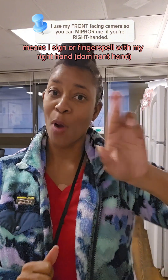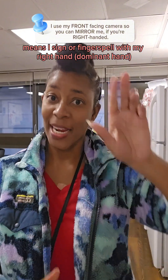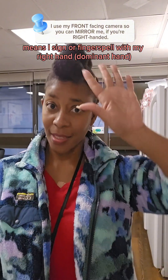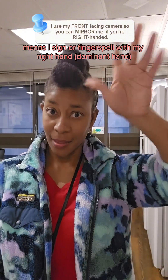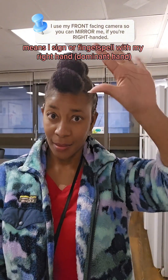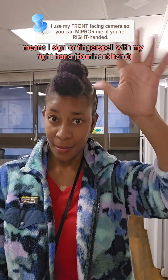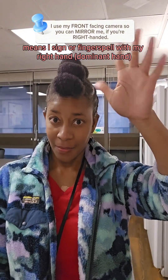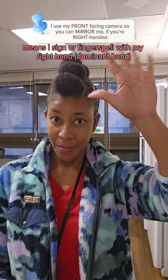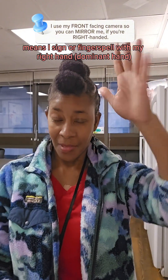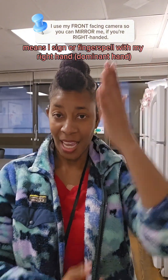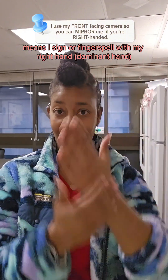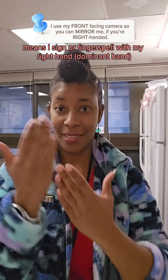right hand.